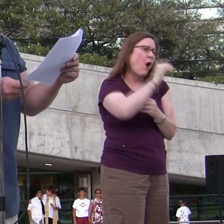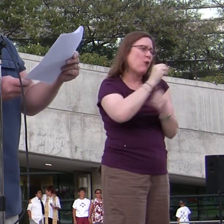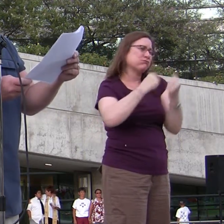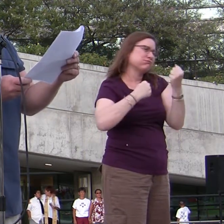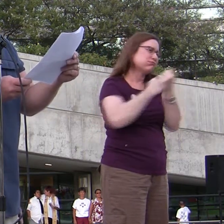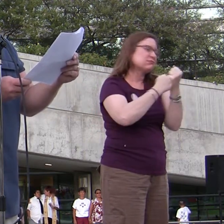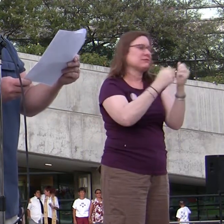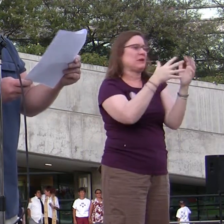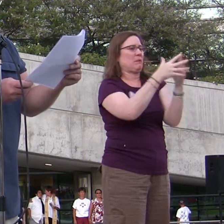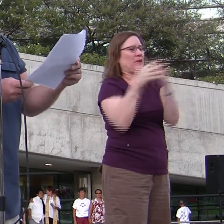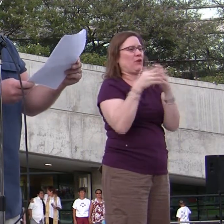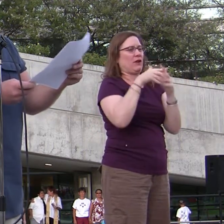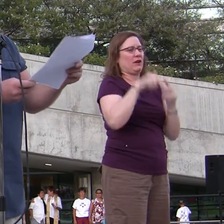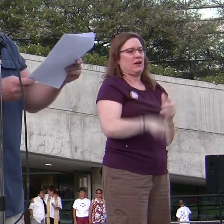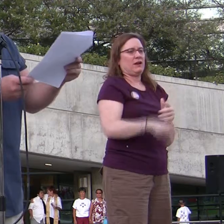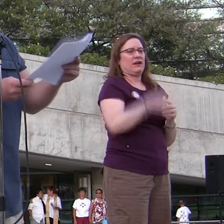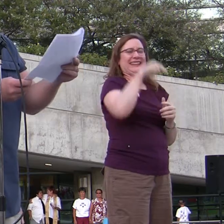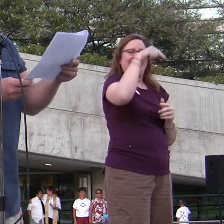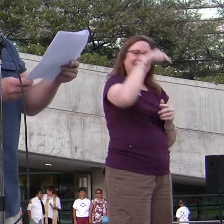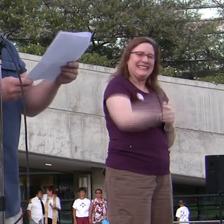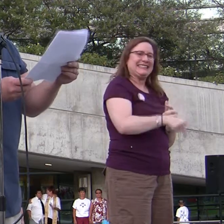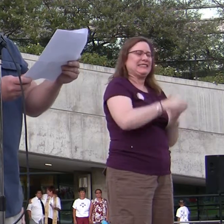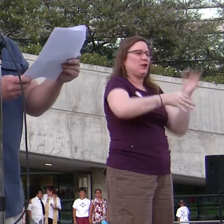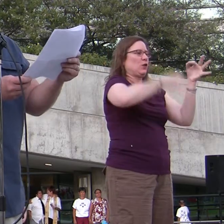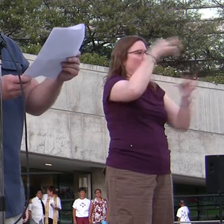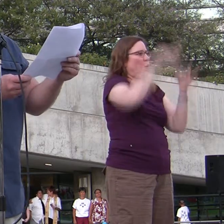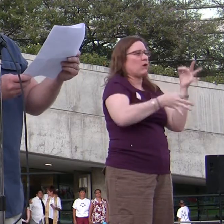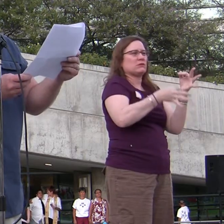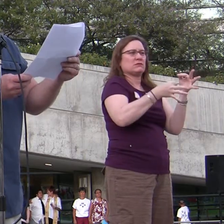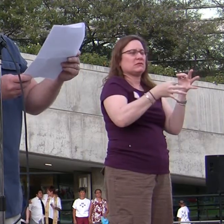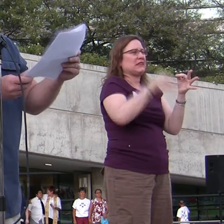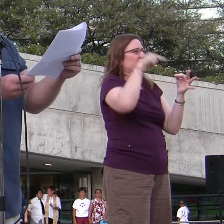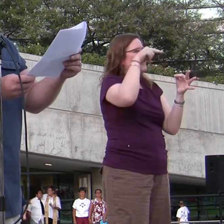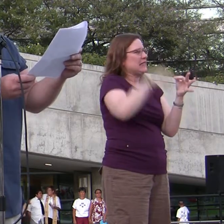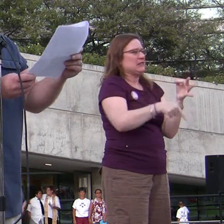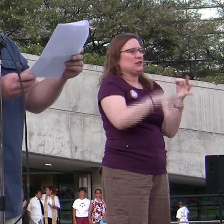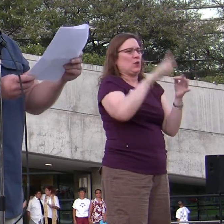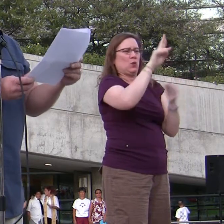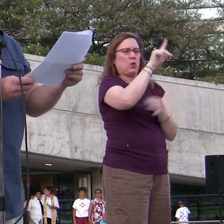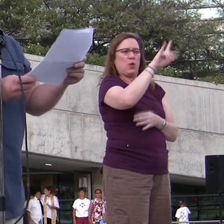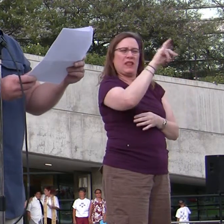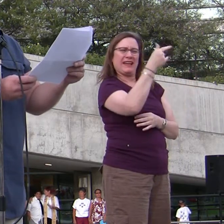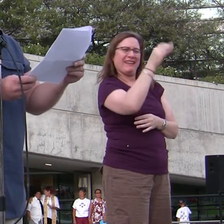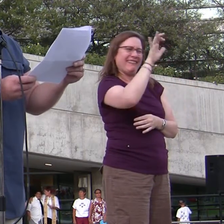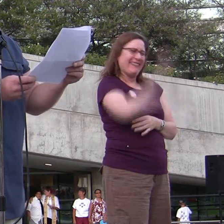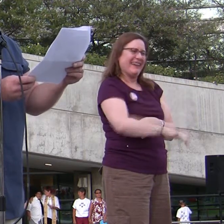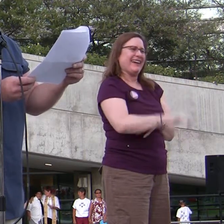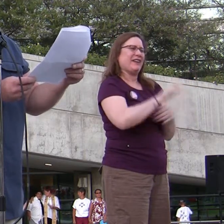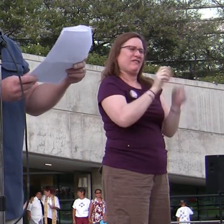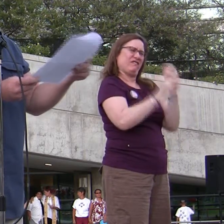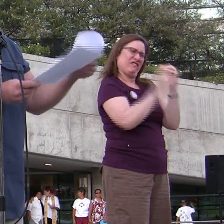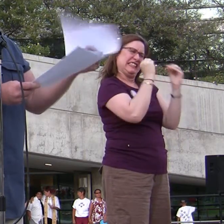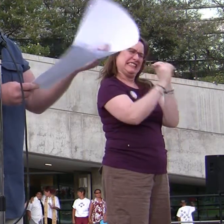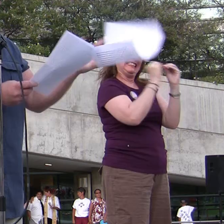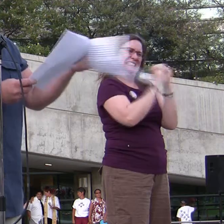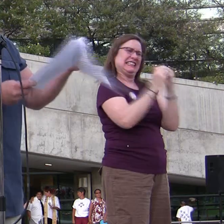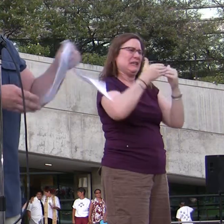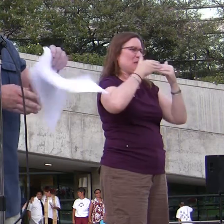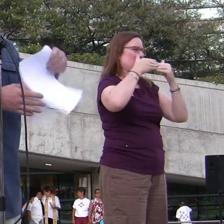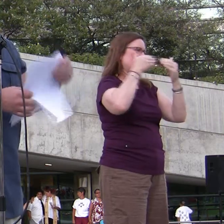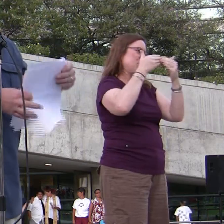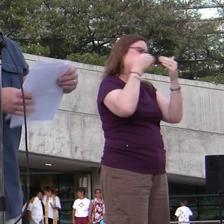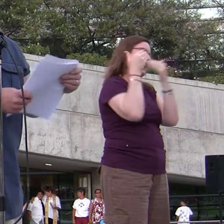This court case, this ruling, this is the way injustices against minorities have been repaired in the past, not by voters.